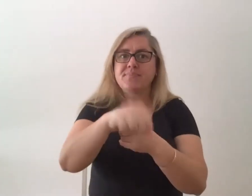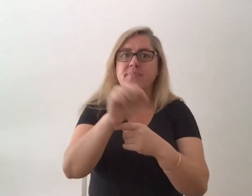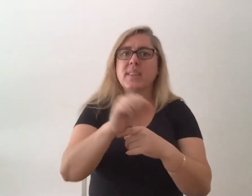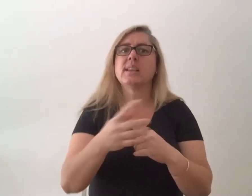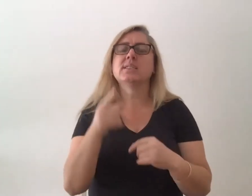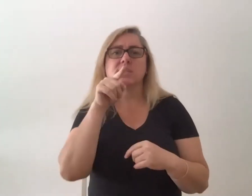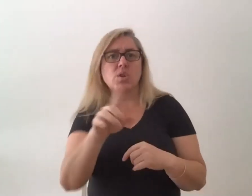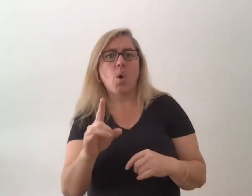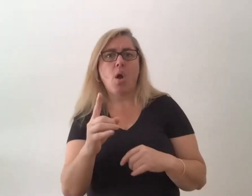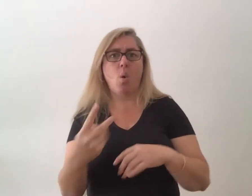Who'd have thought?